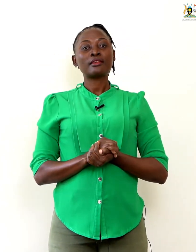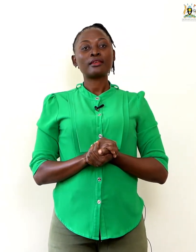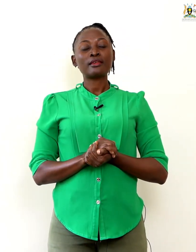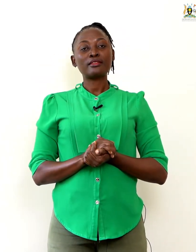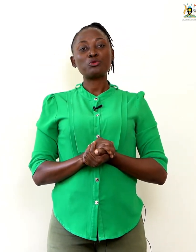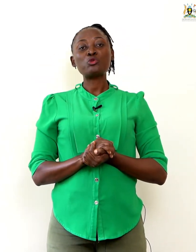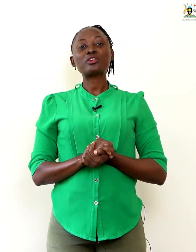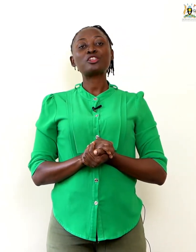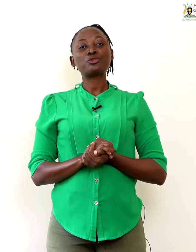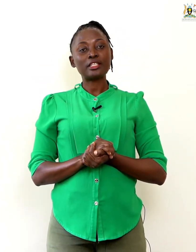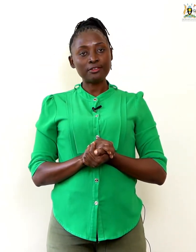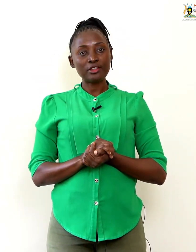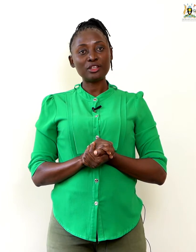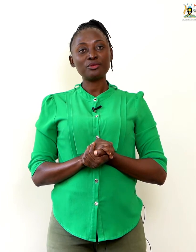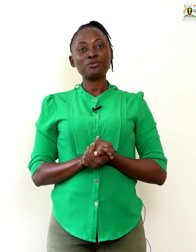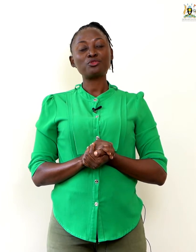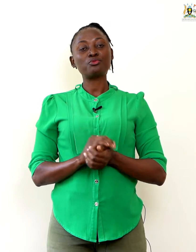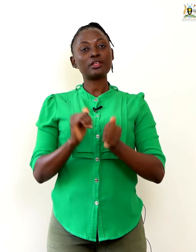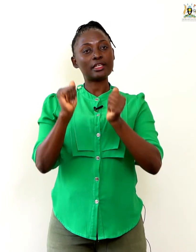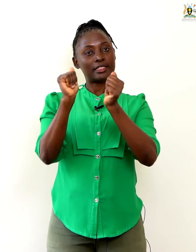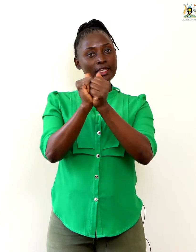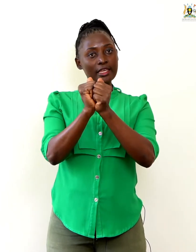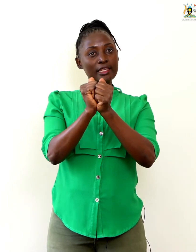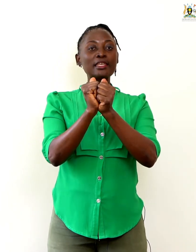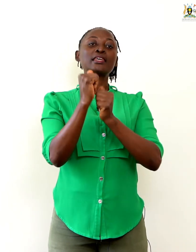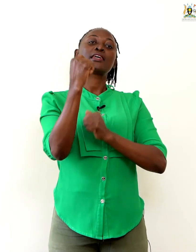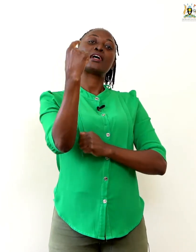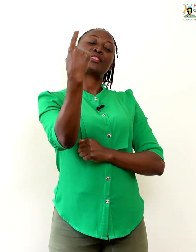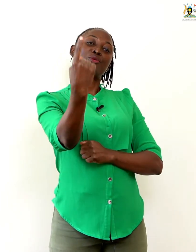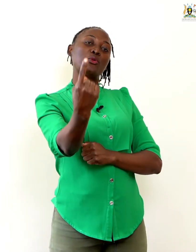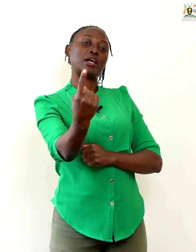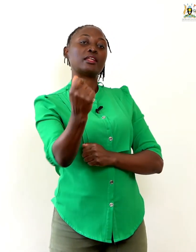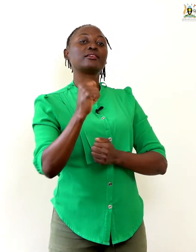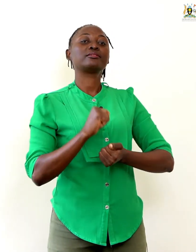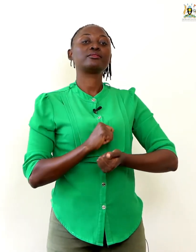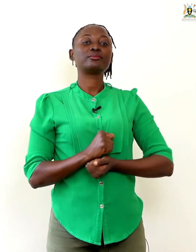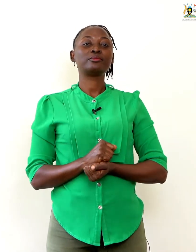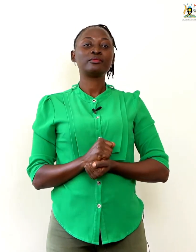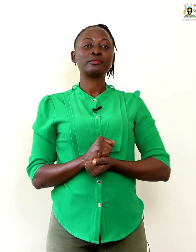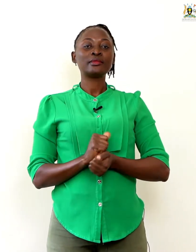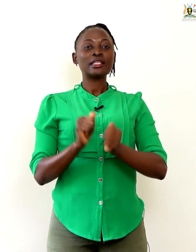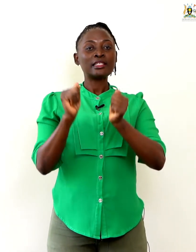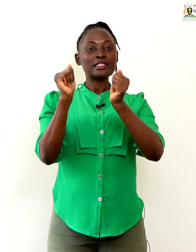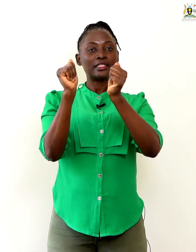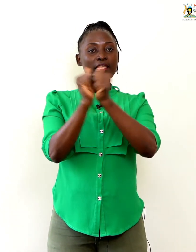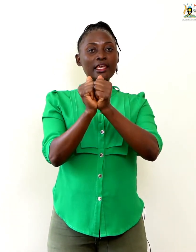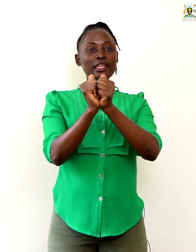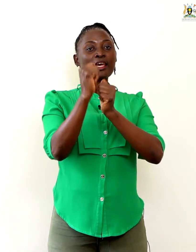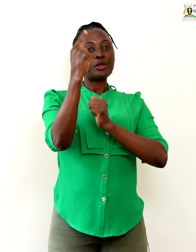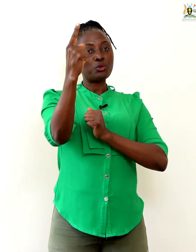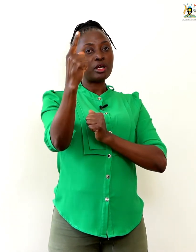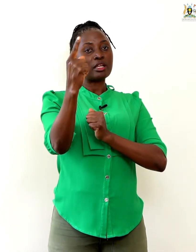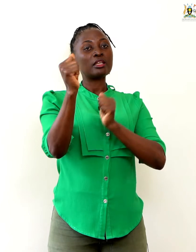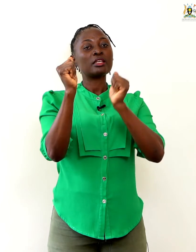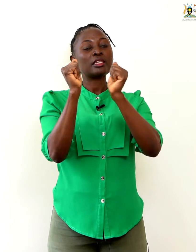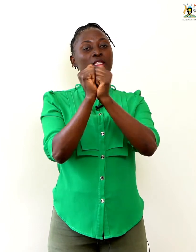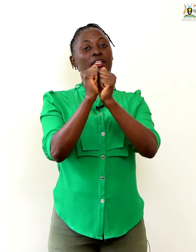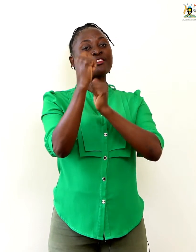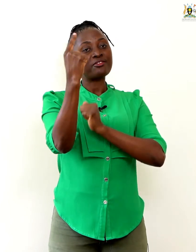Then when we get to 11, you bring the 10 and the 1. 10 and 1. 11.